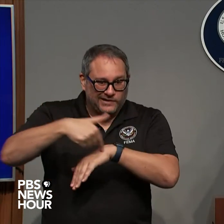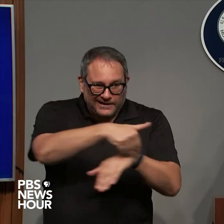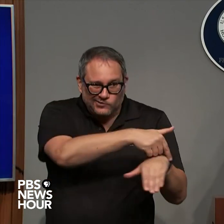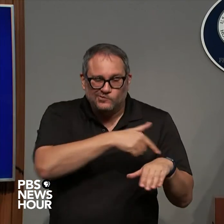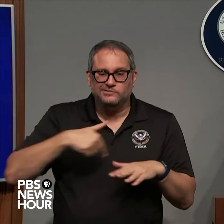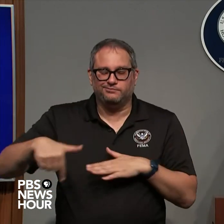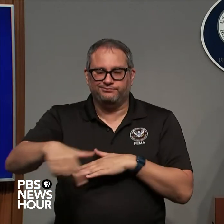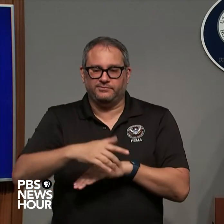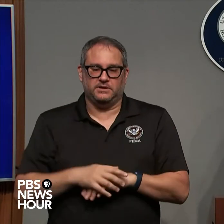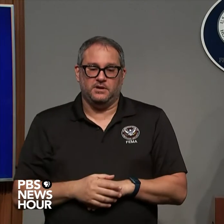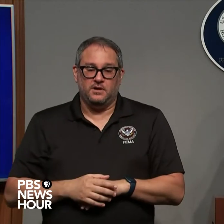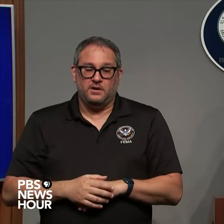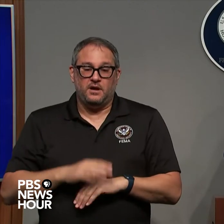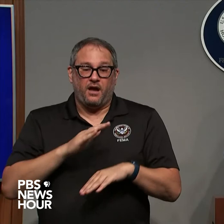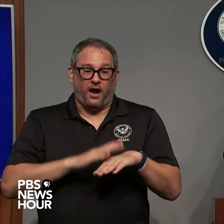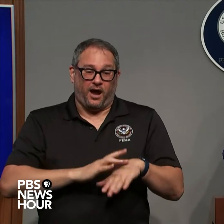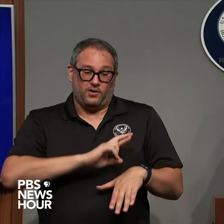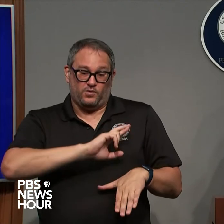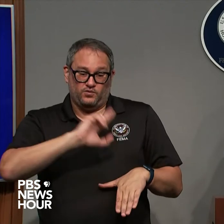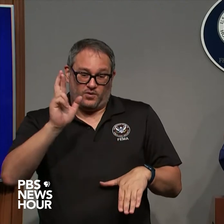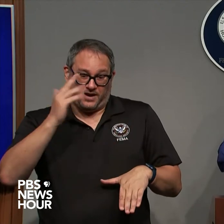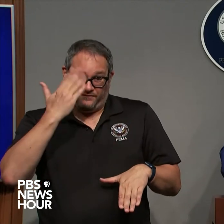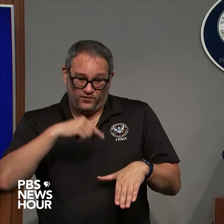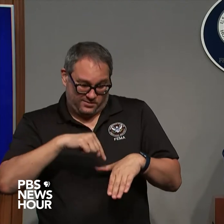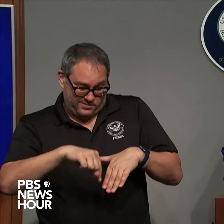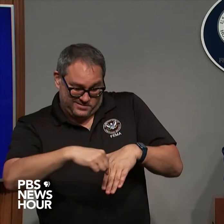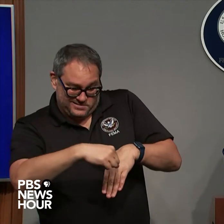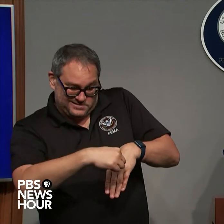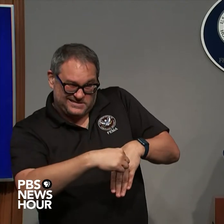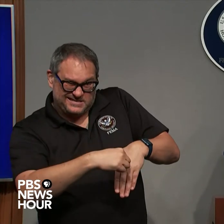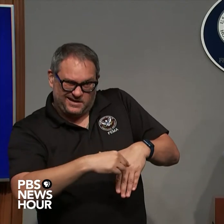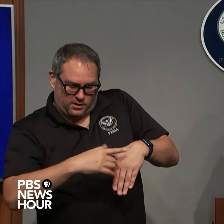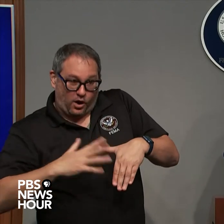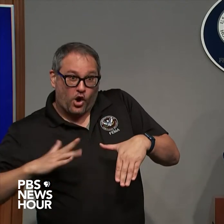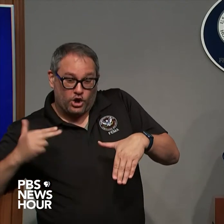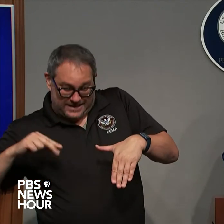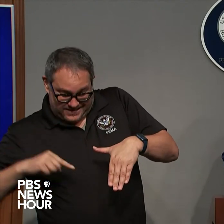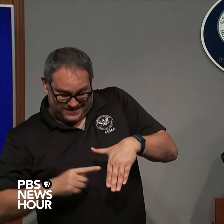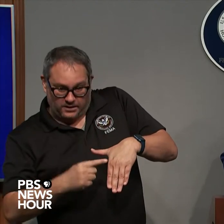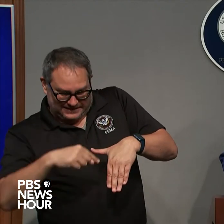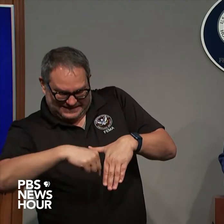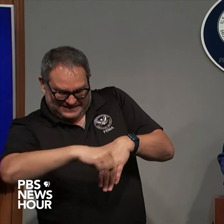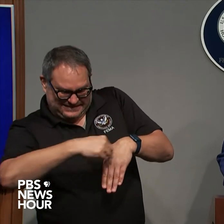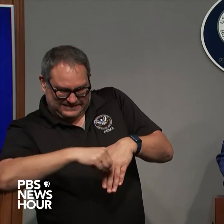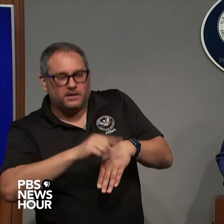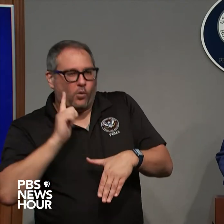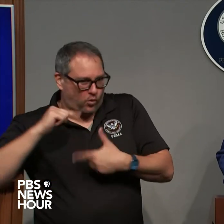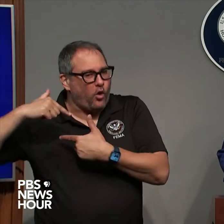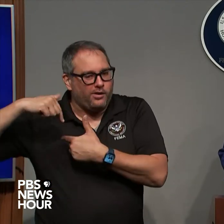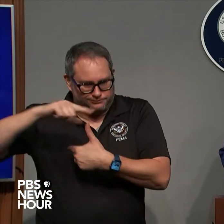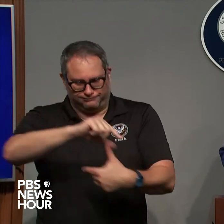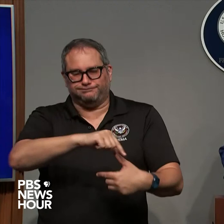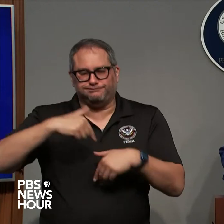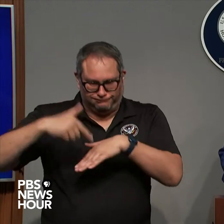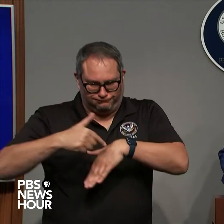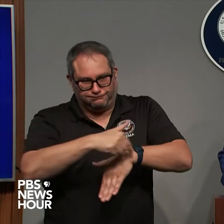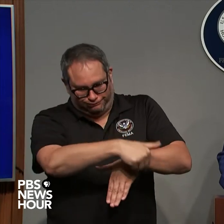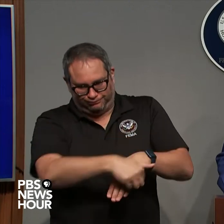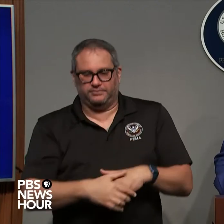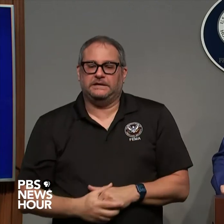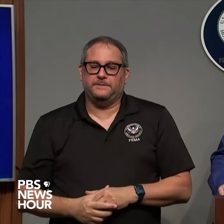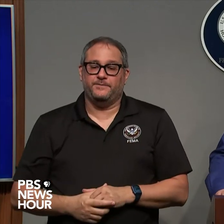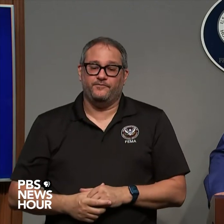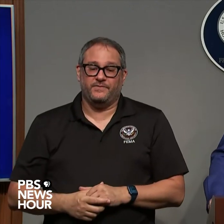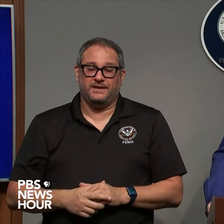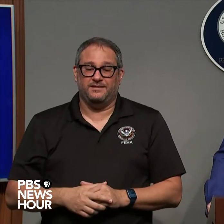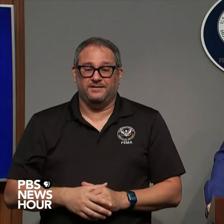front quadrant so as we follow this storm in the right front quadrants where you get 90 of the tornadoes so everybody really urging you to stand by for some